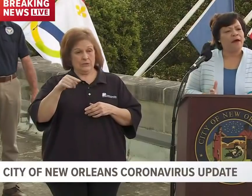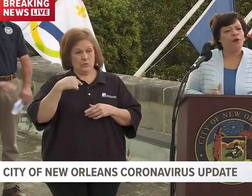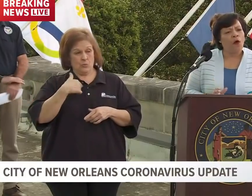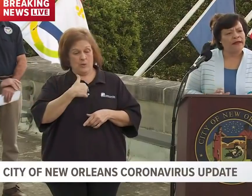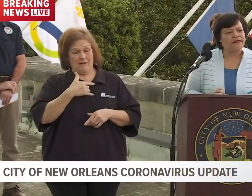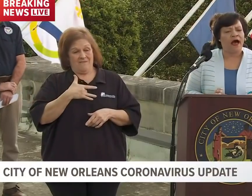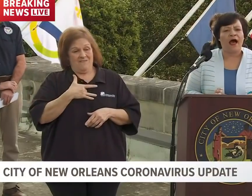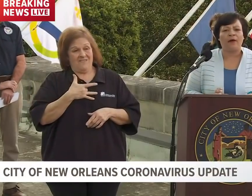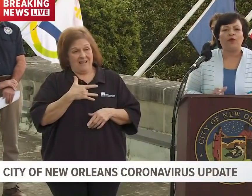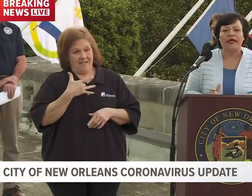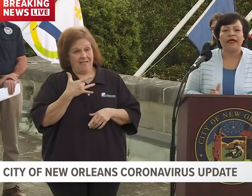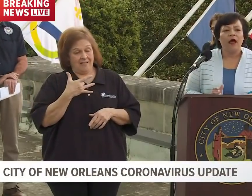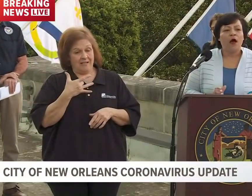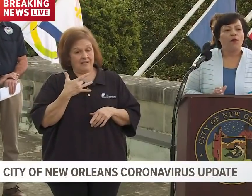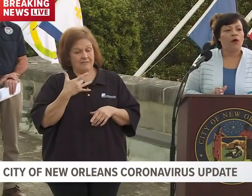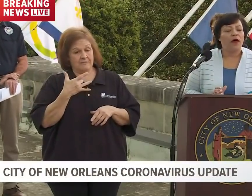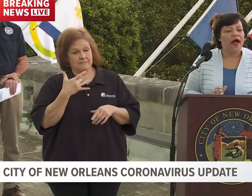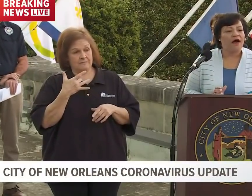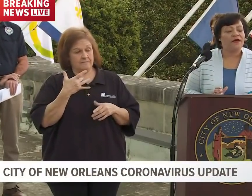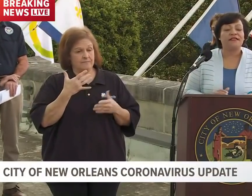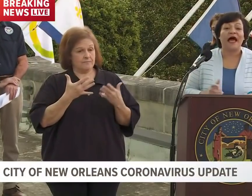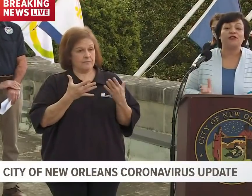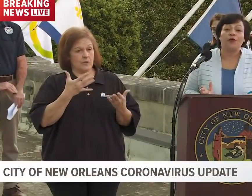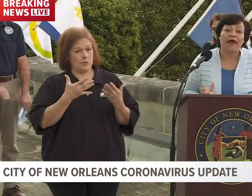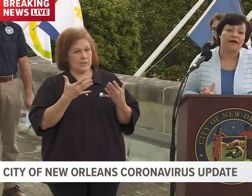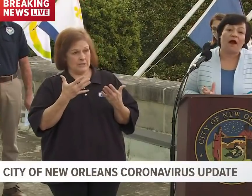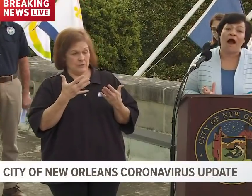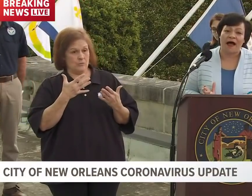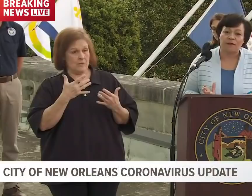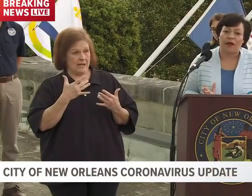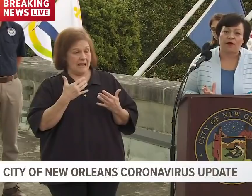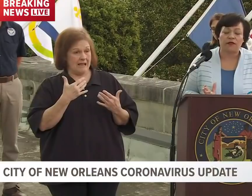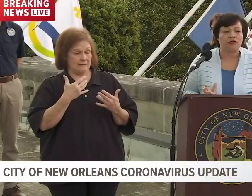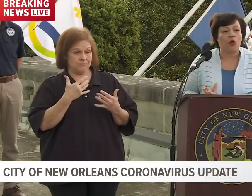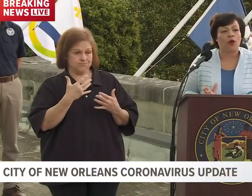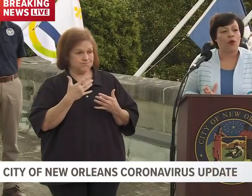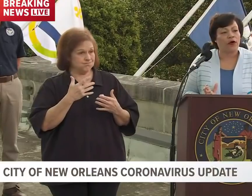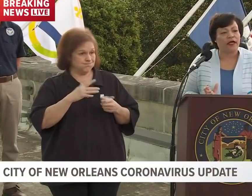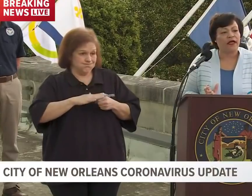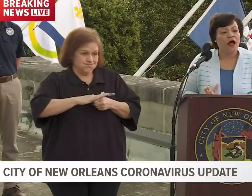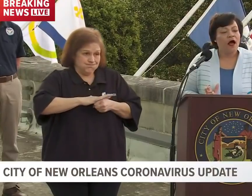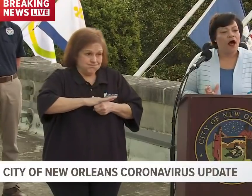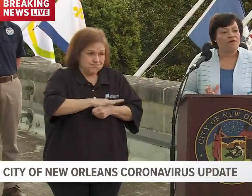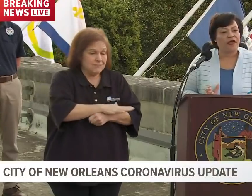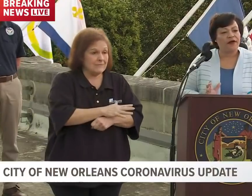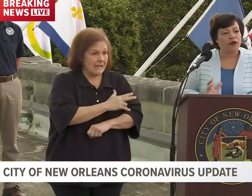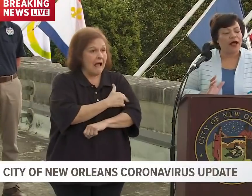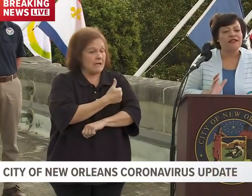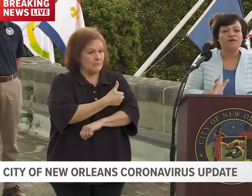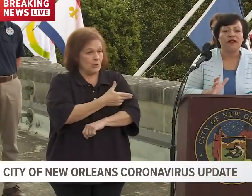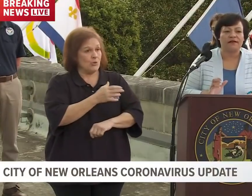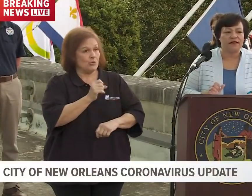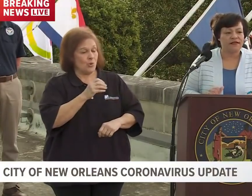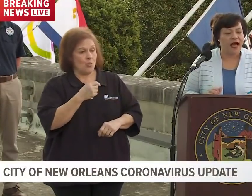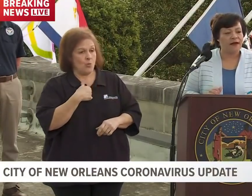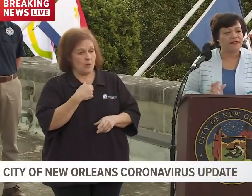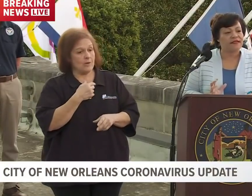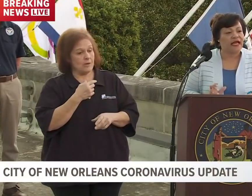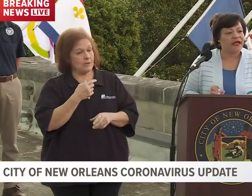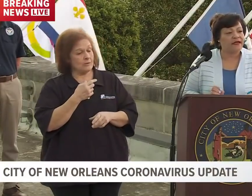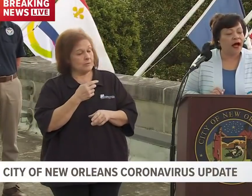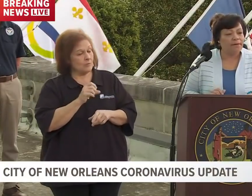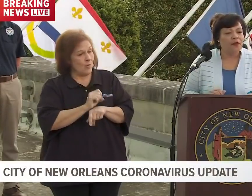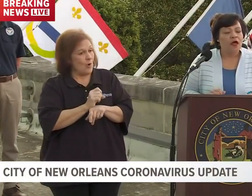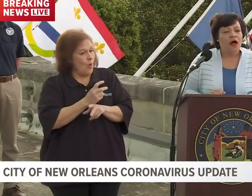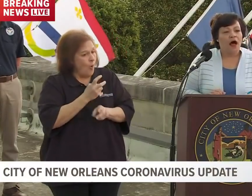at that point in time, we will have saturated our hospitals. And so we're working very aggressively at this time to